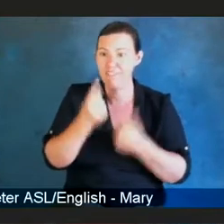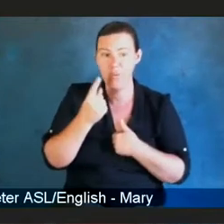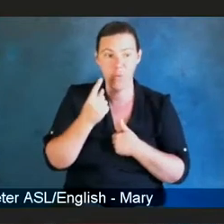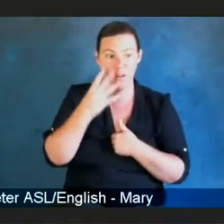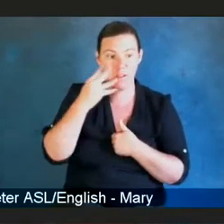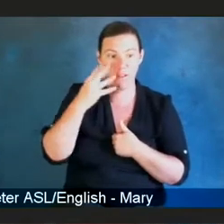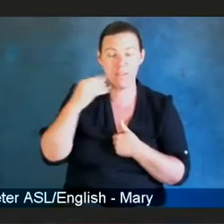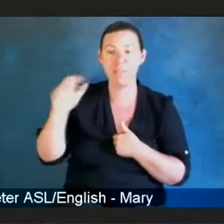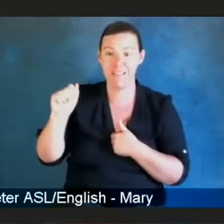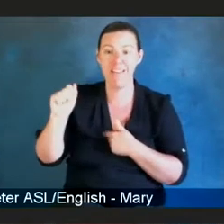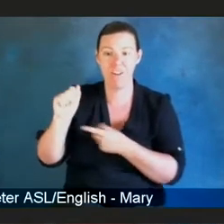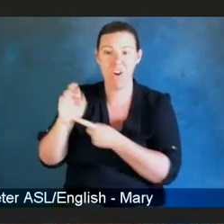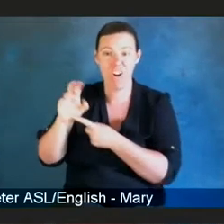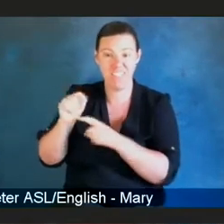you do as well as you did?